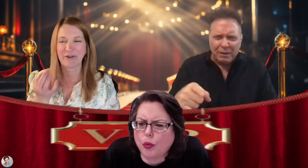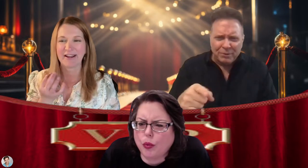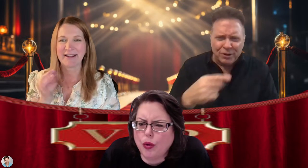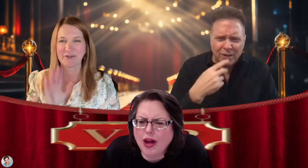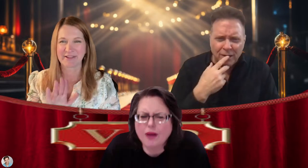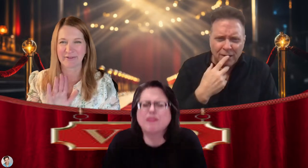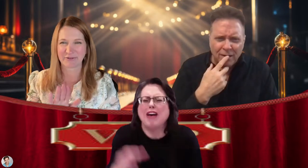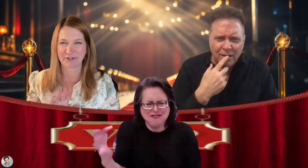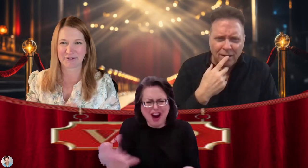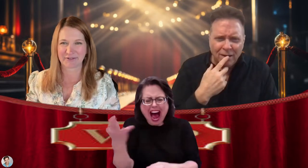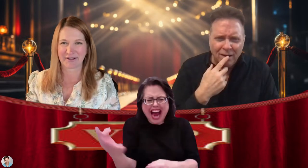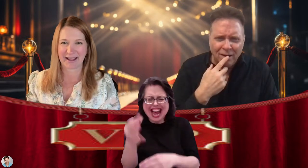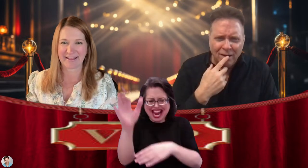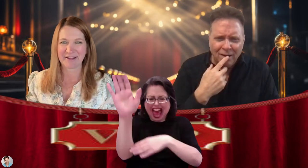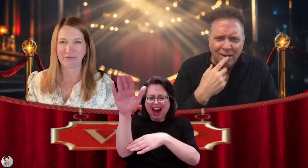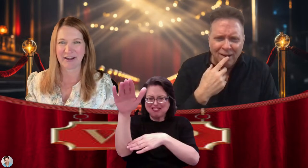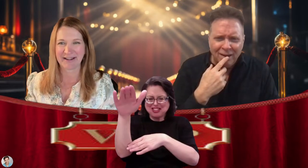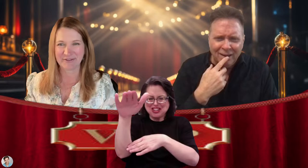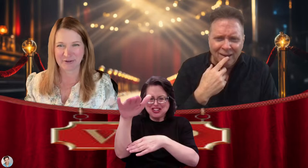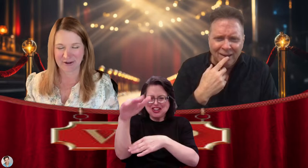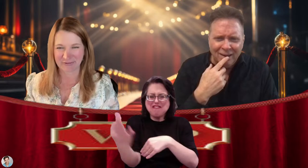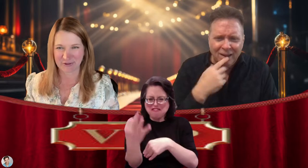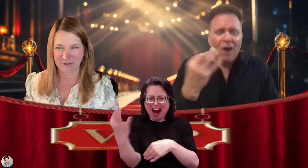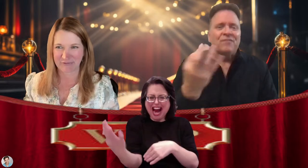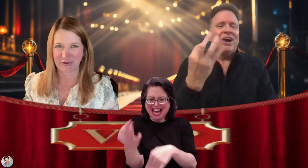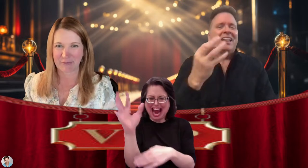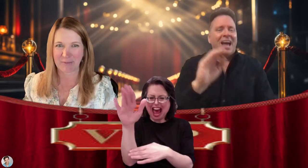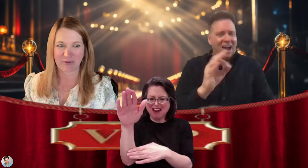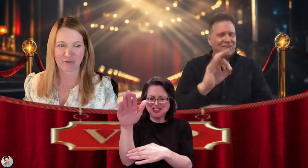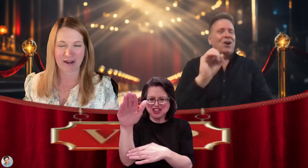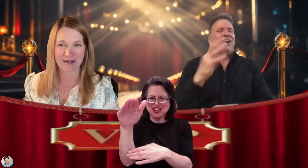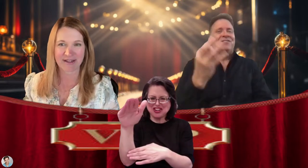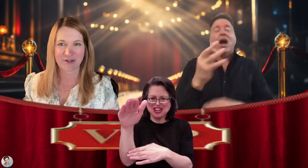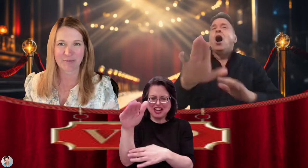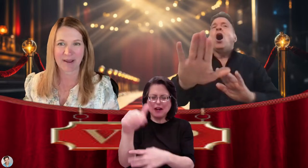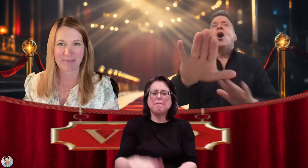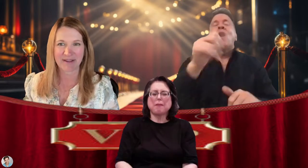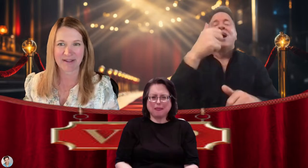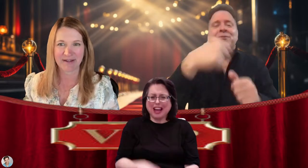Friday you're in the afternoon. I think Friday you're in the afternoon, if I remember. Ryan, can you pipe in?